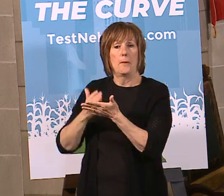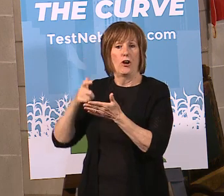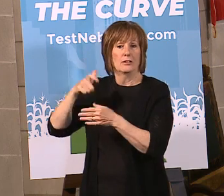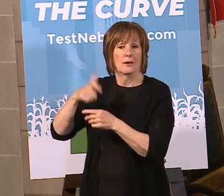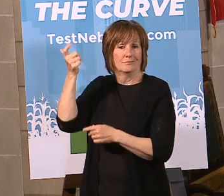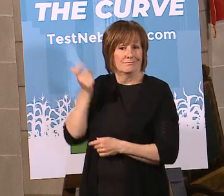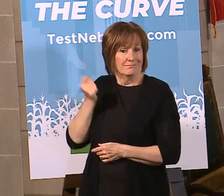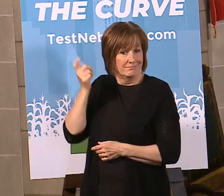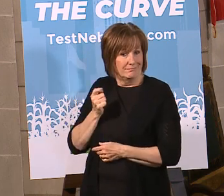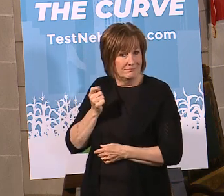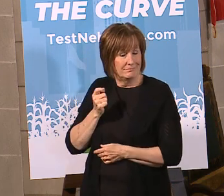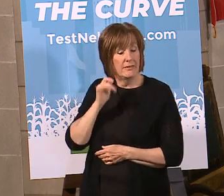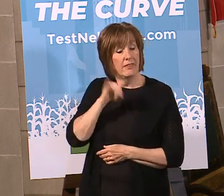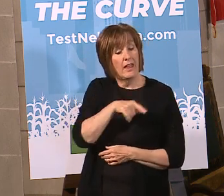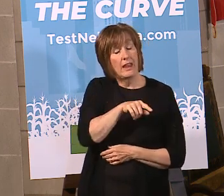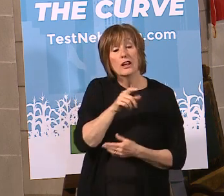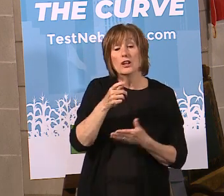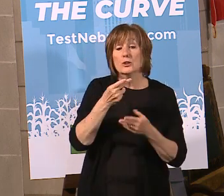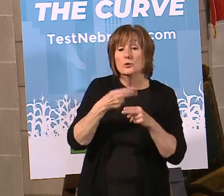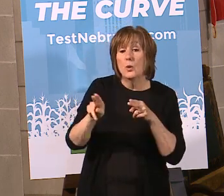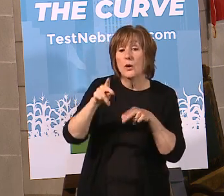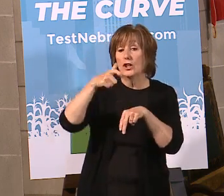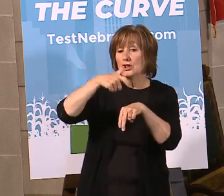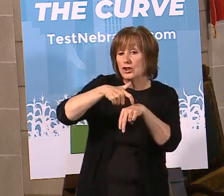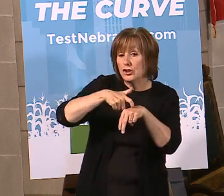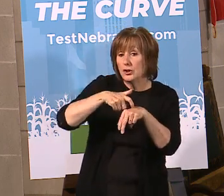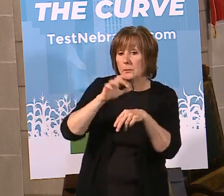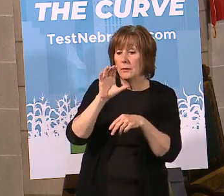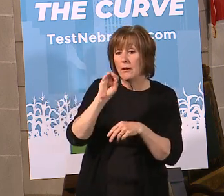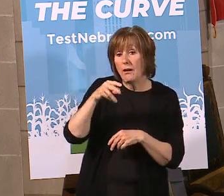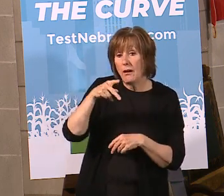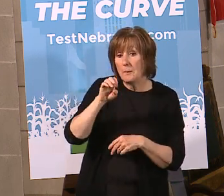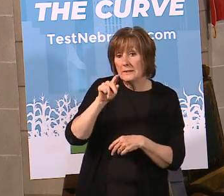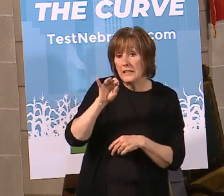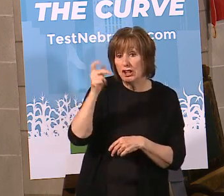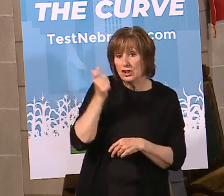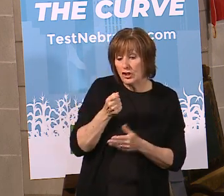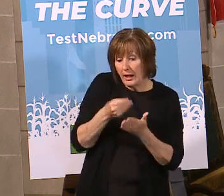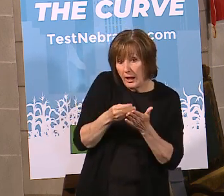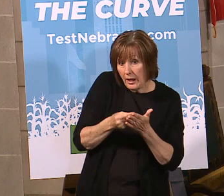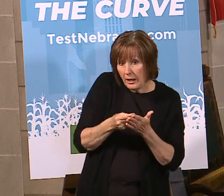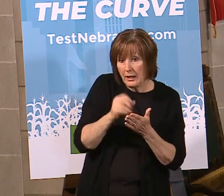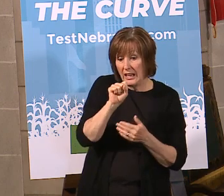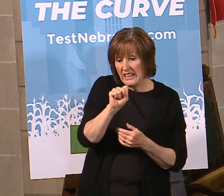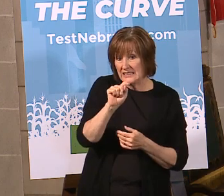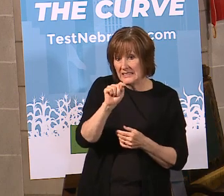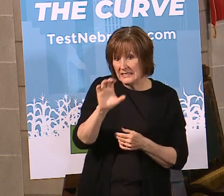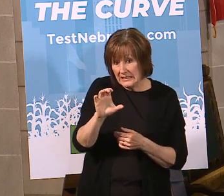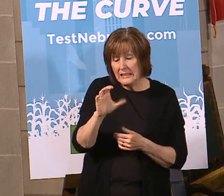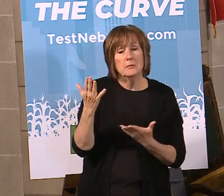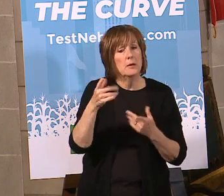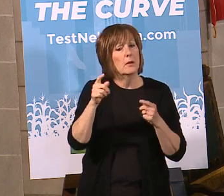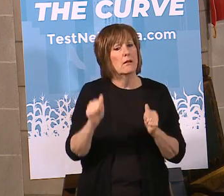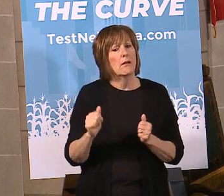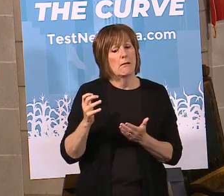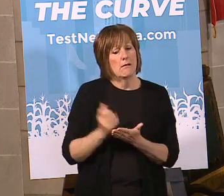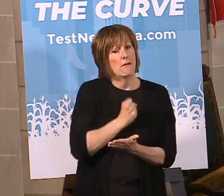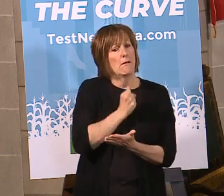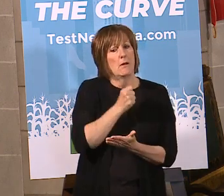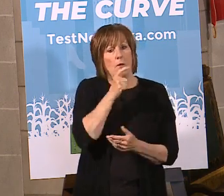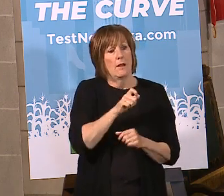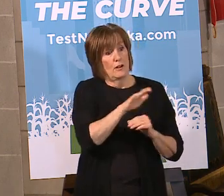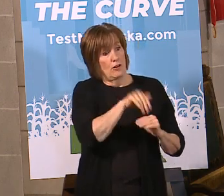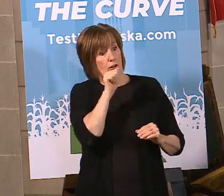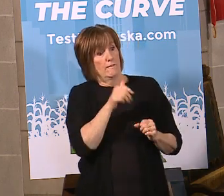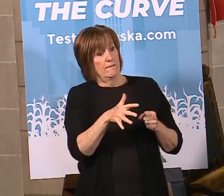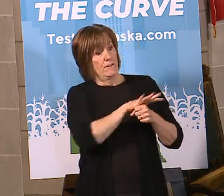STC program, employers have to apply with it, set it up with the state. But if you do that, this might be a way to leverage that so that you don't have to call back the people